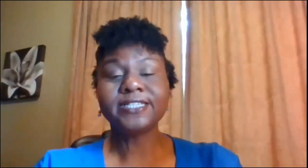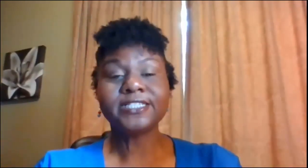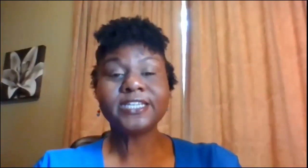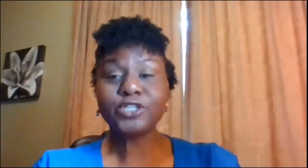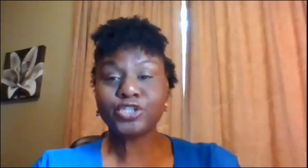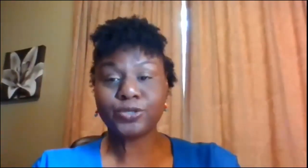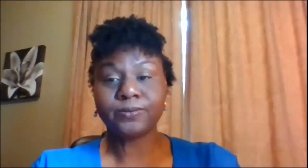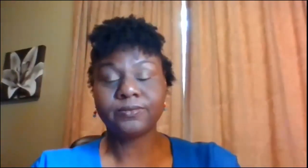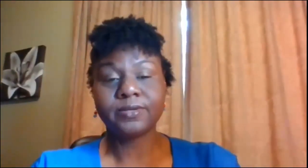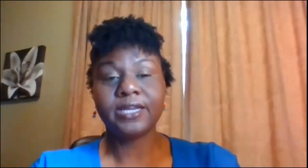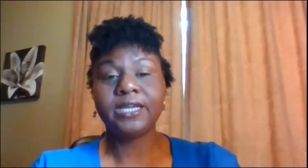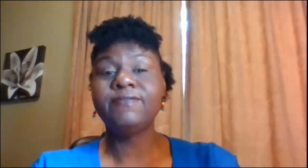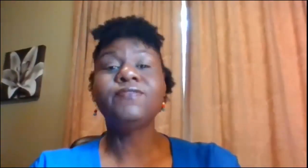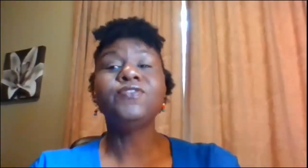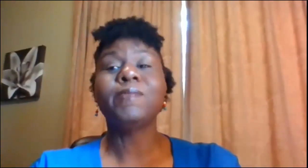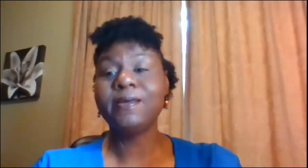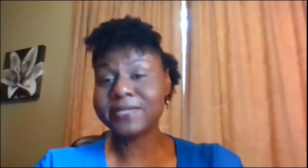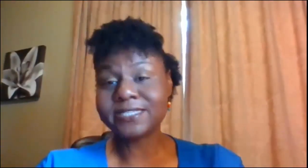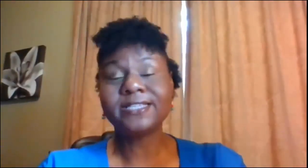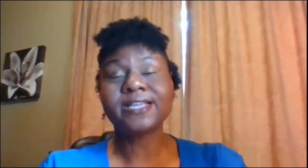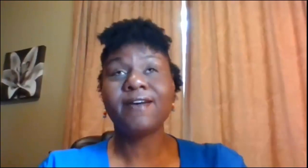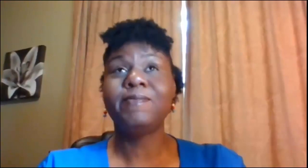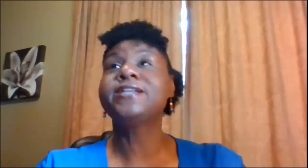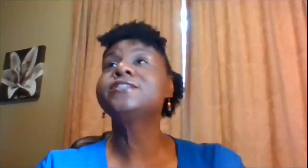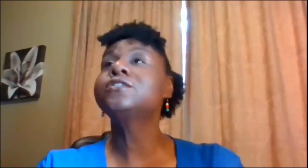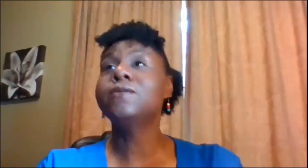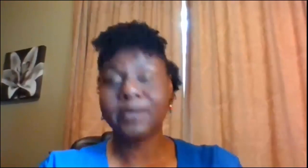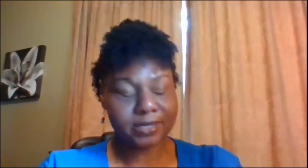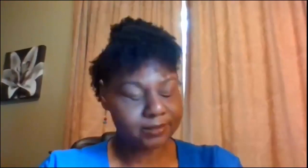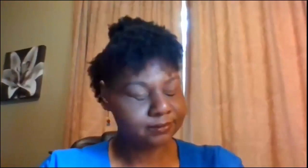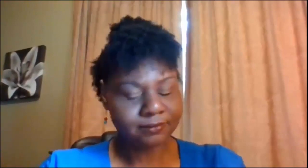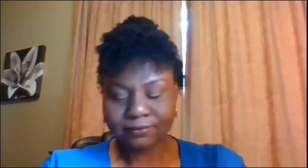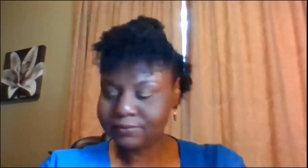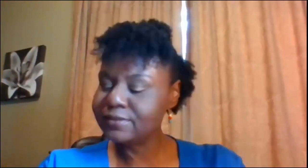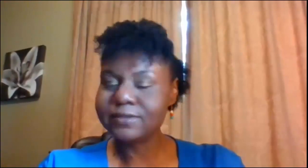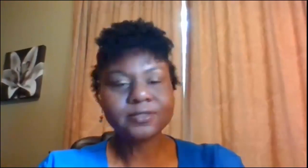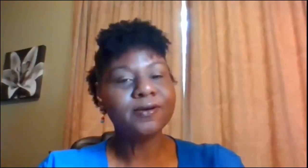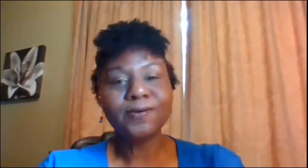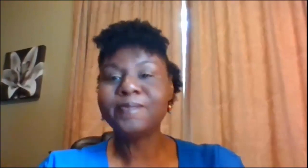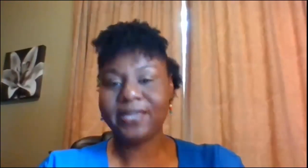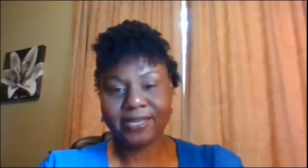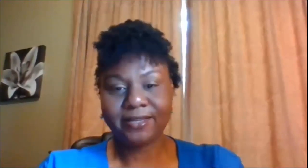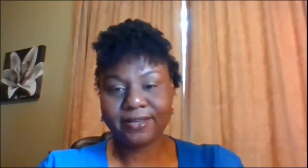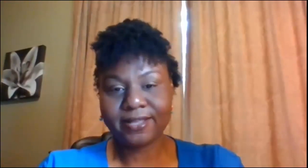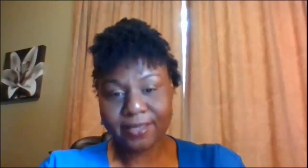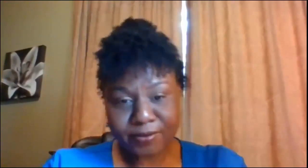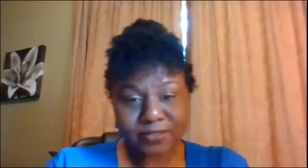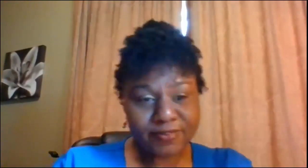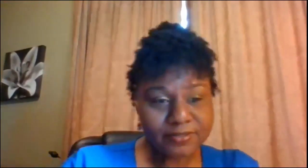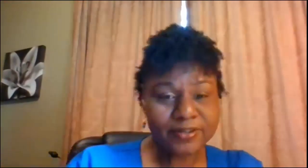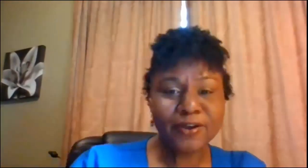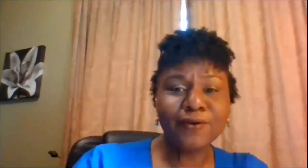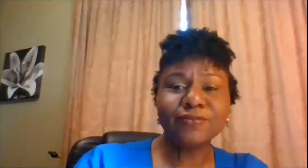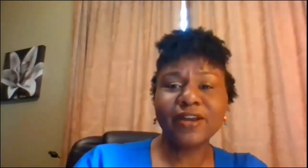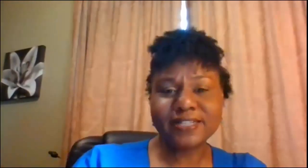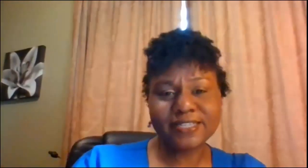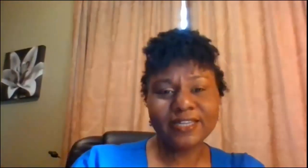to teach you and even if you make mistakes I've made so many so many and I think most of us on here over 18